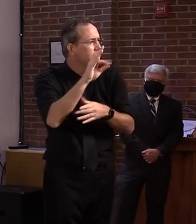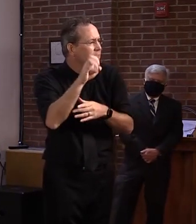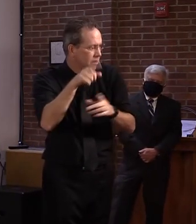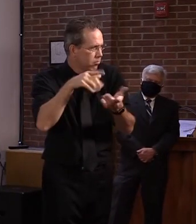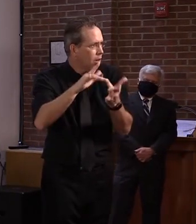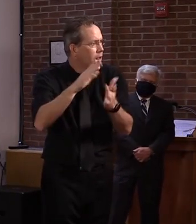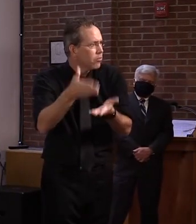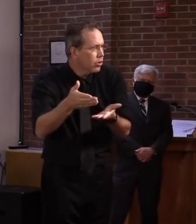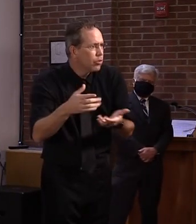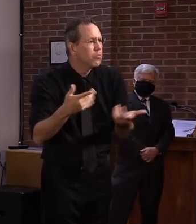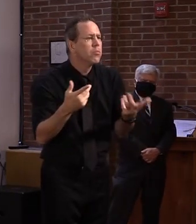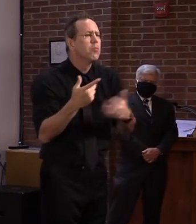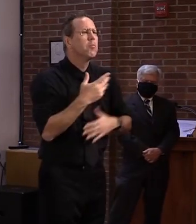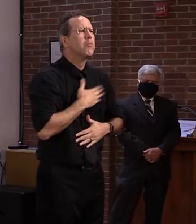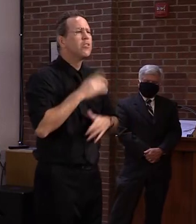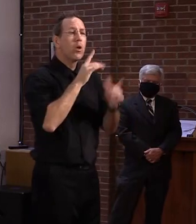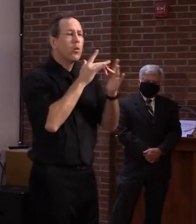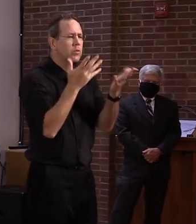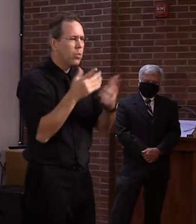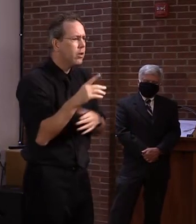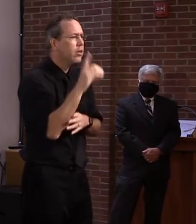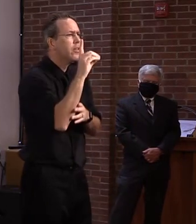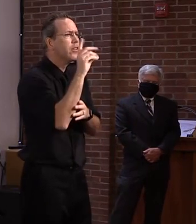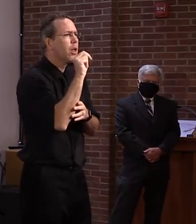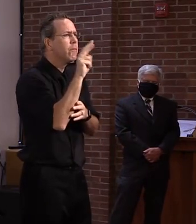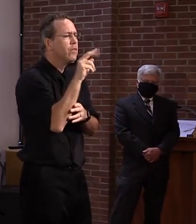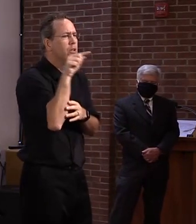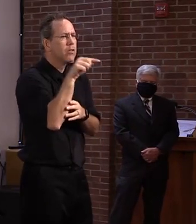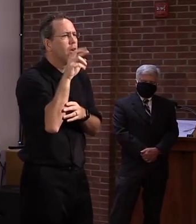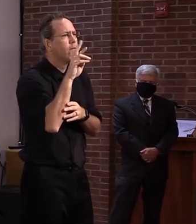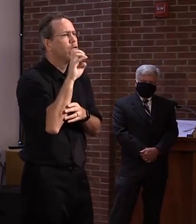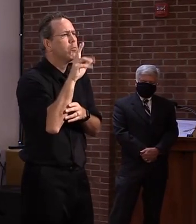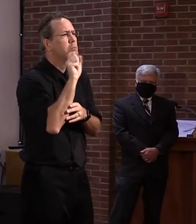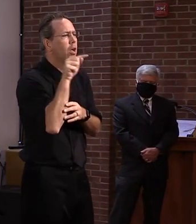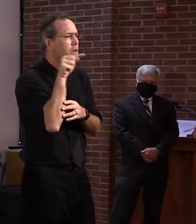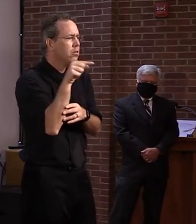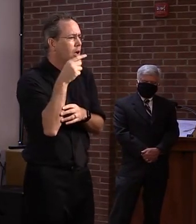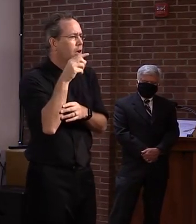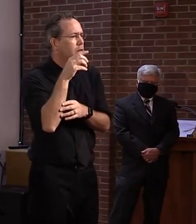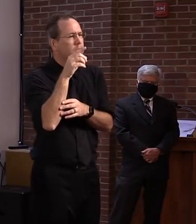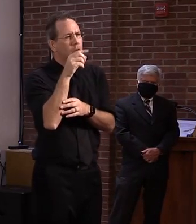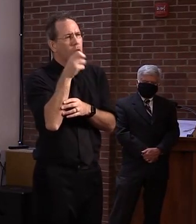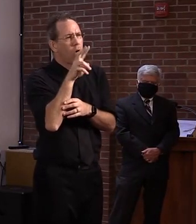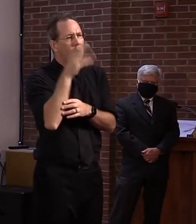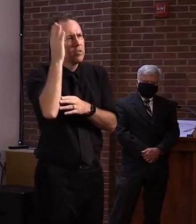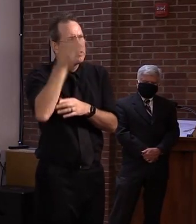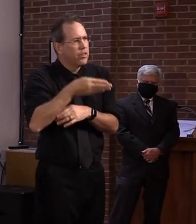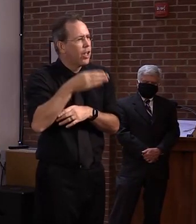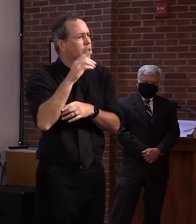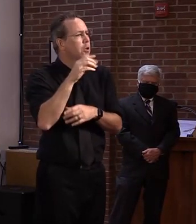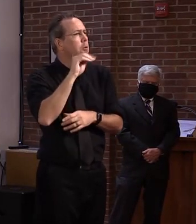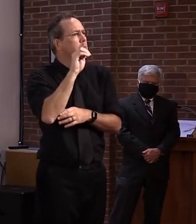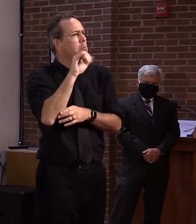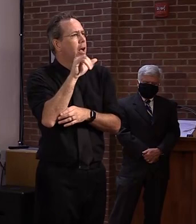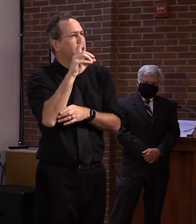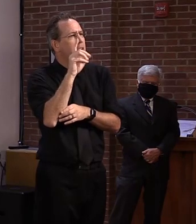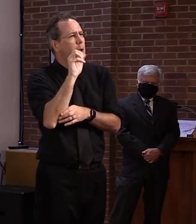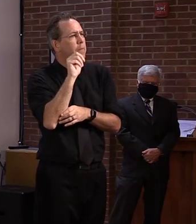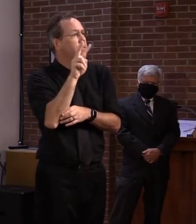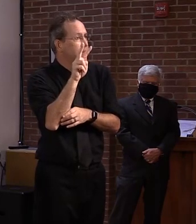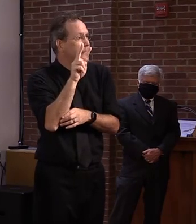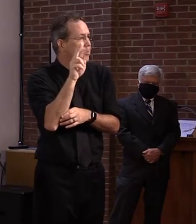.gov for these services and other information for transactions that can be completed by mail.